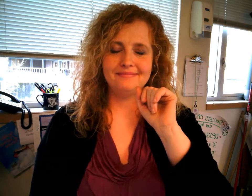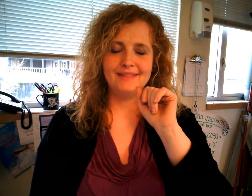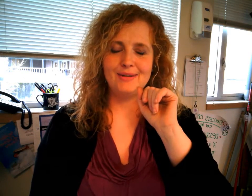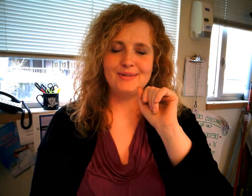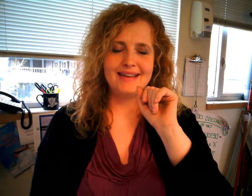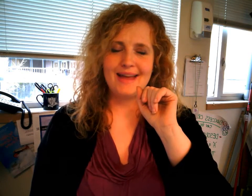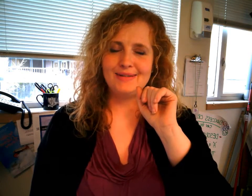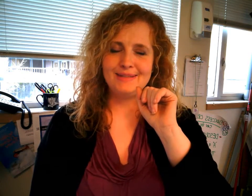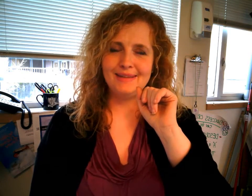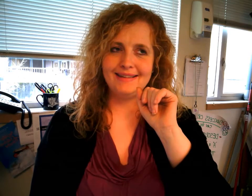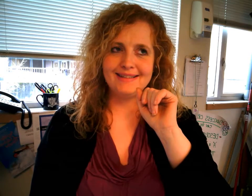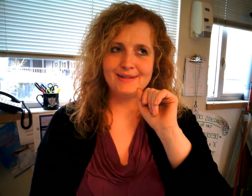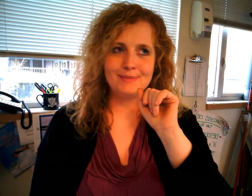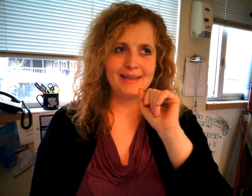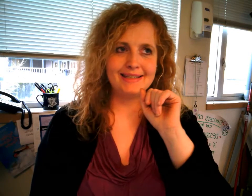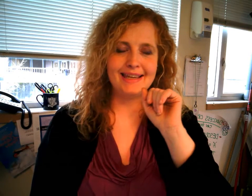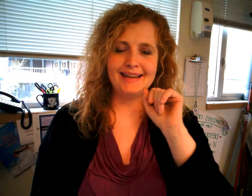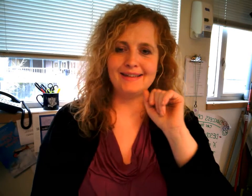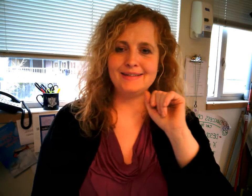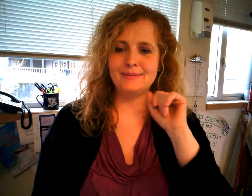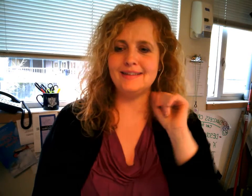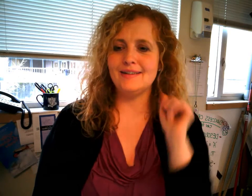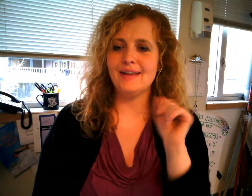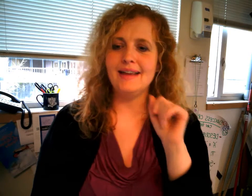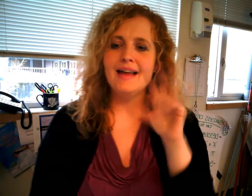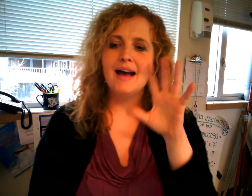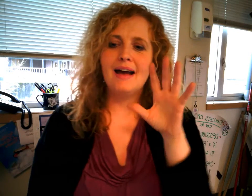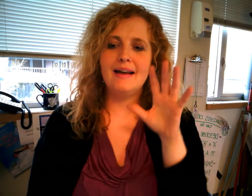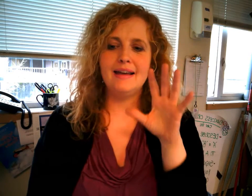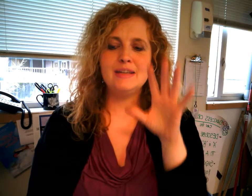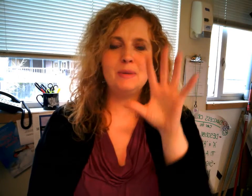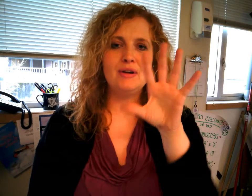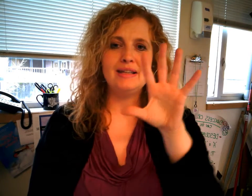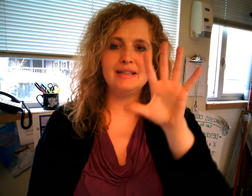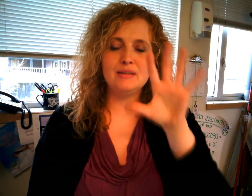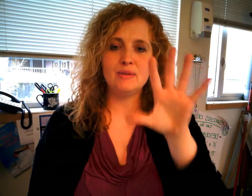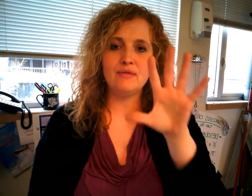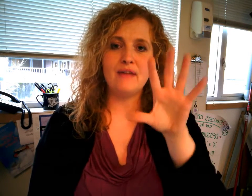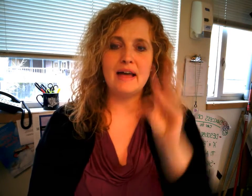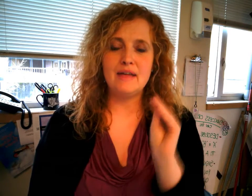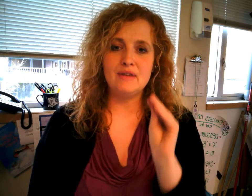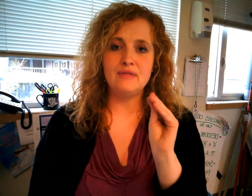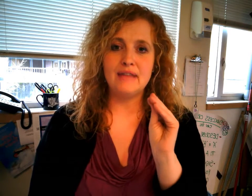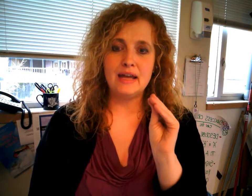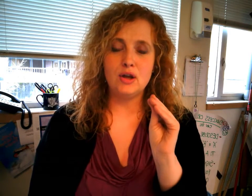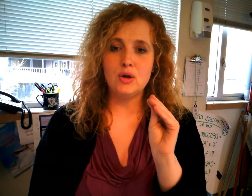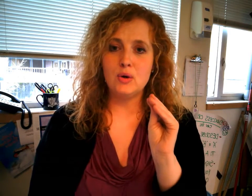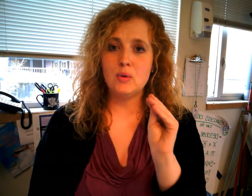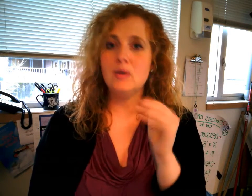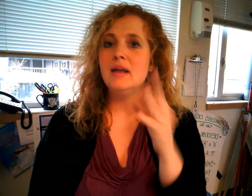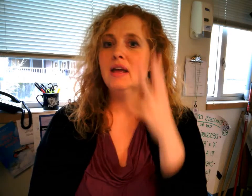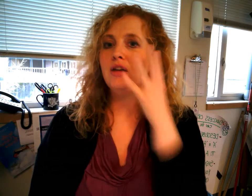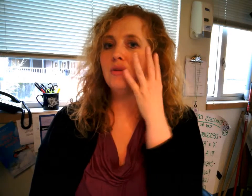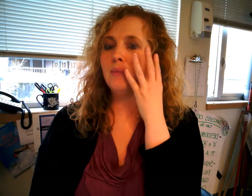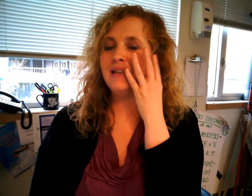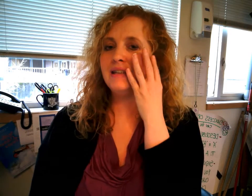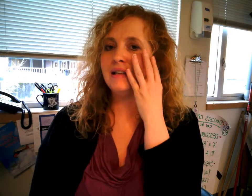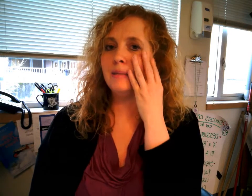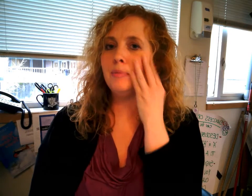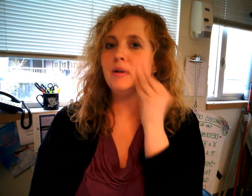announcements those pesky announcements okay experience is with a five and a flat oh you're basically pulling